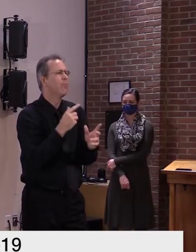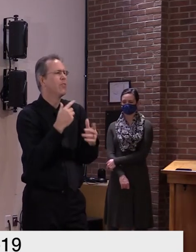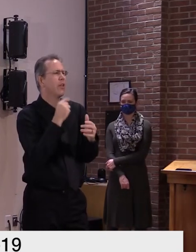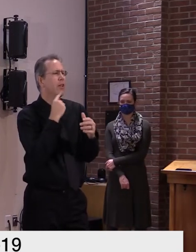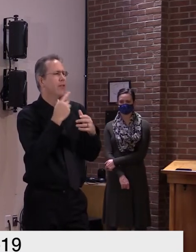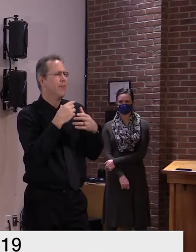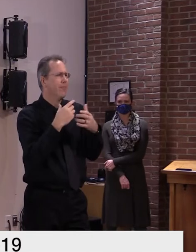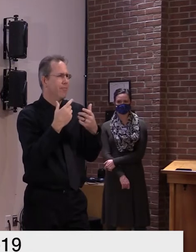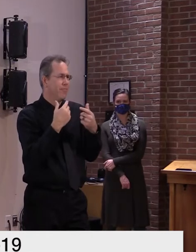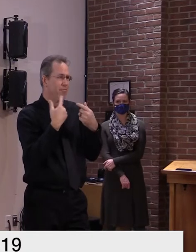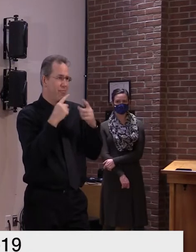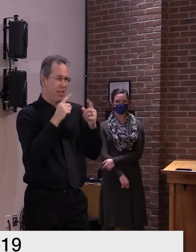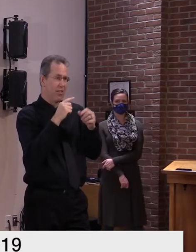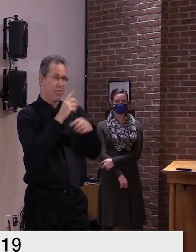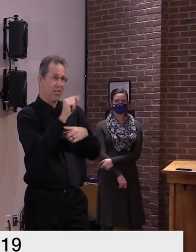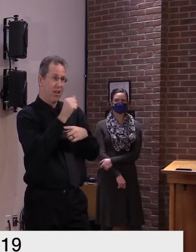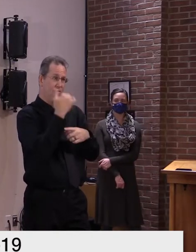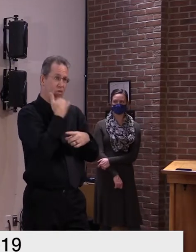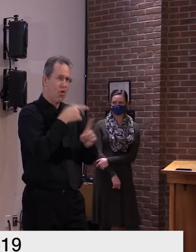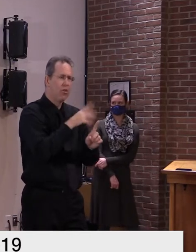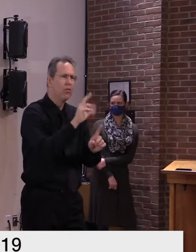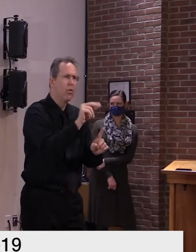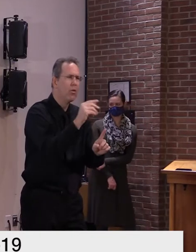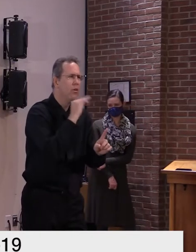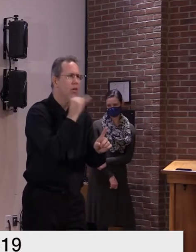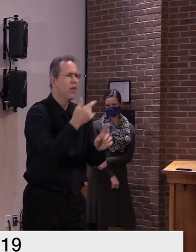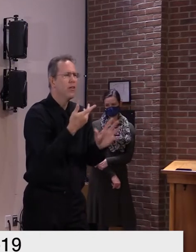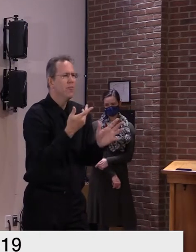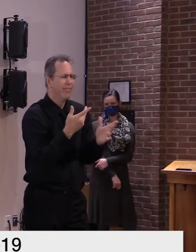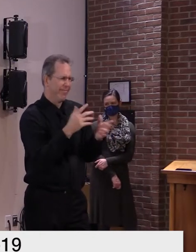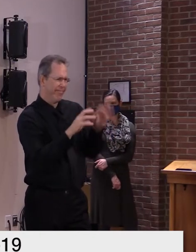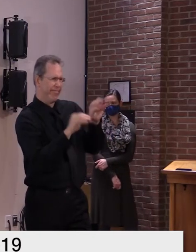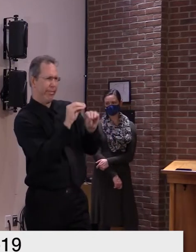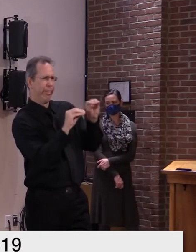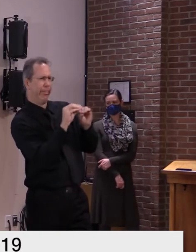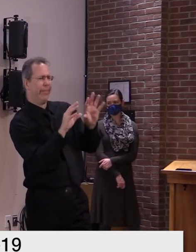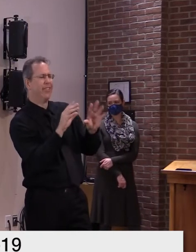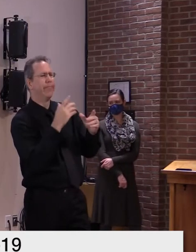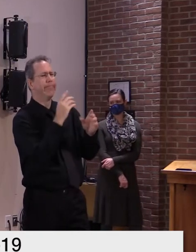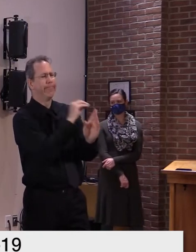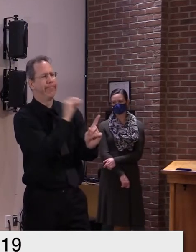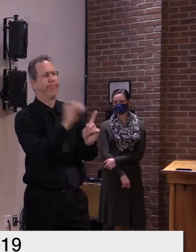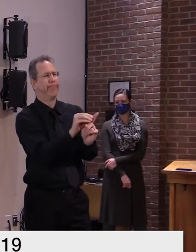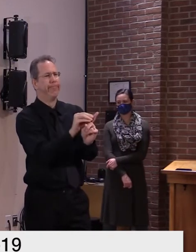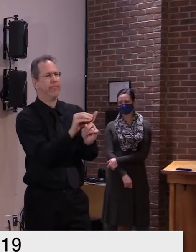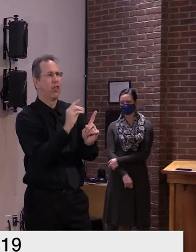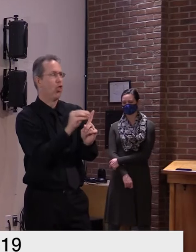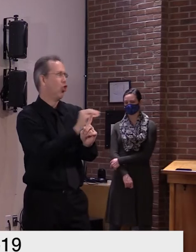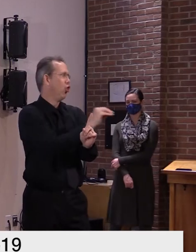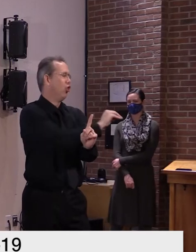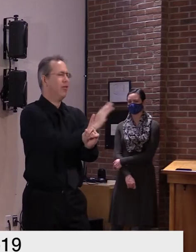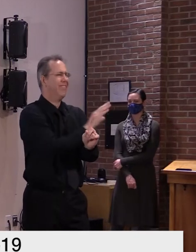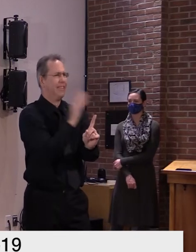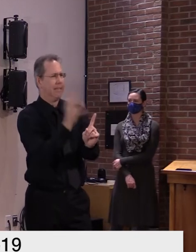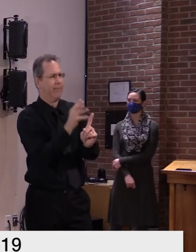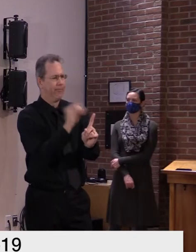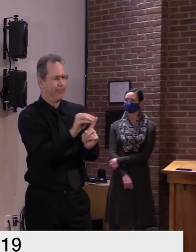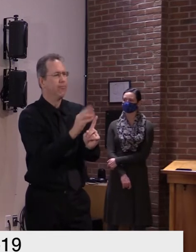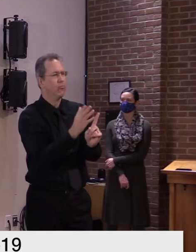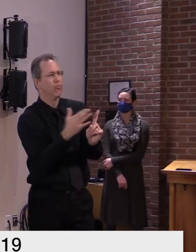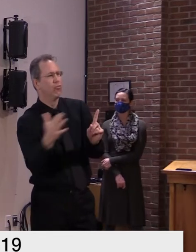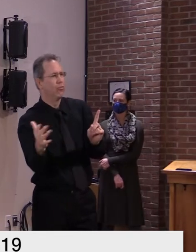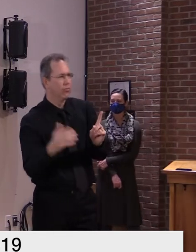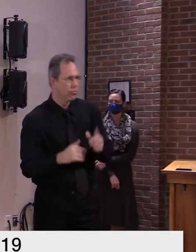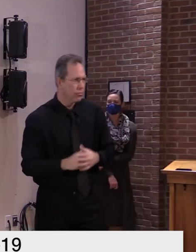but i understand where you're coming governor yes thank you doctor i appreciate it um governor uh